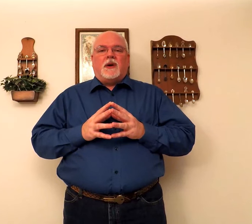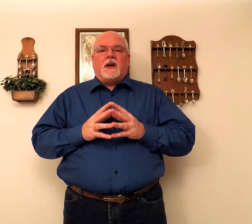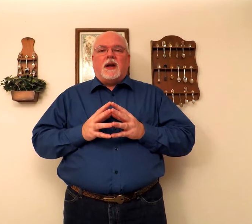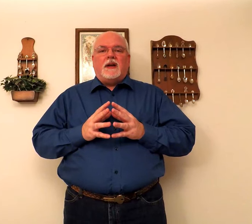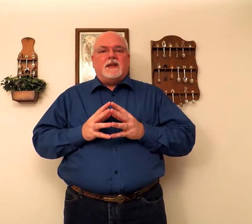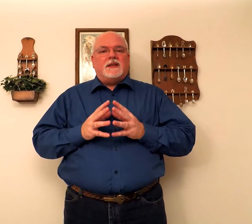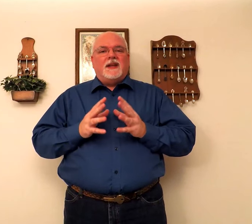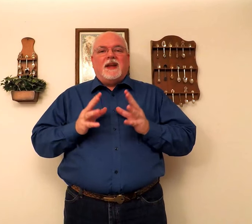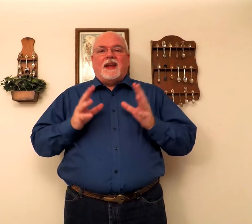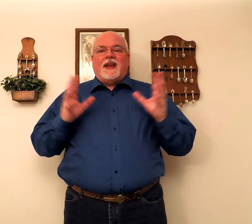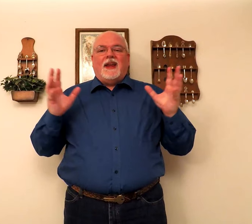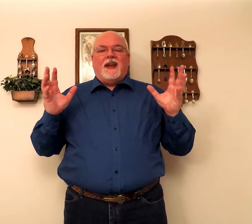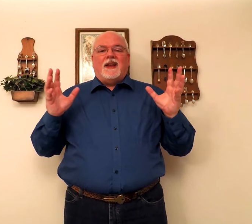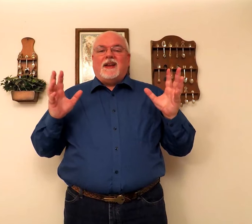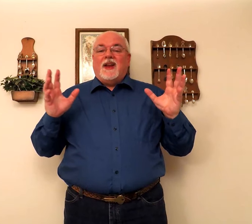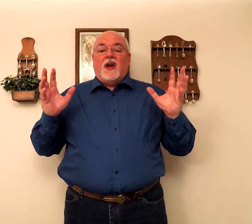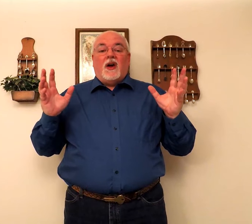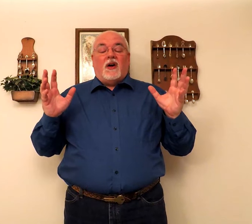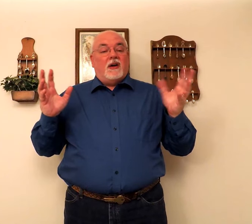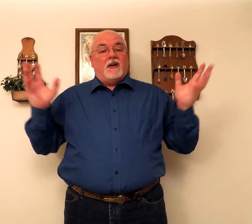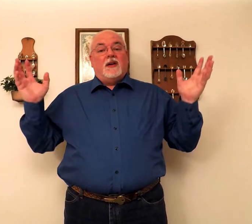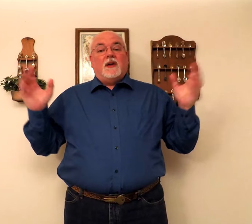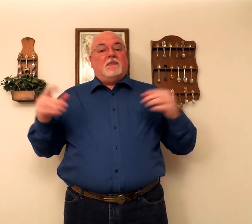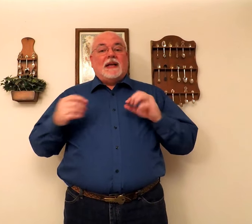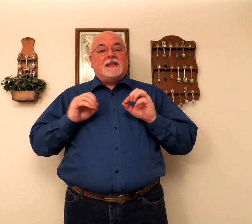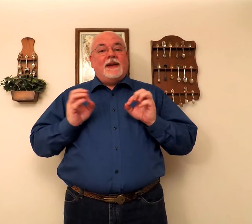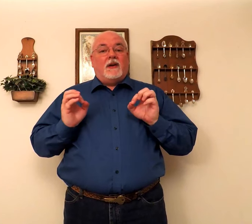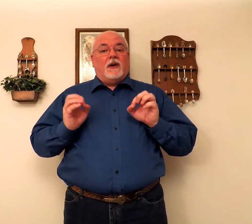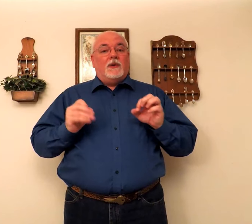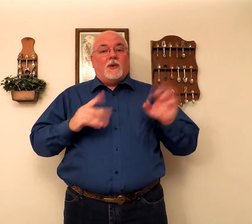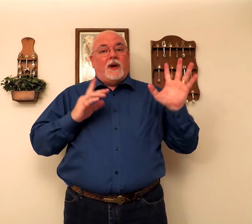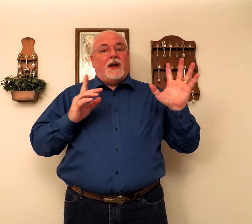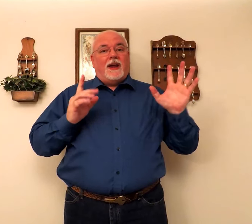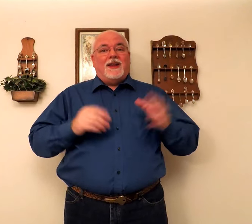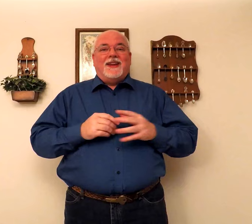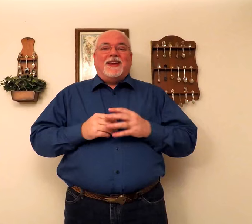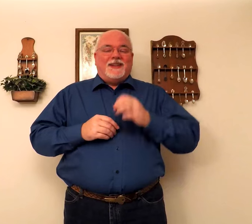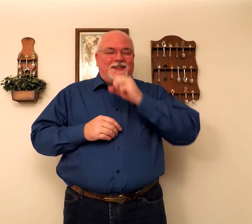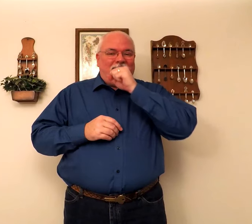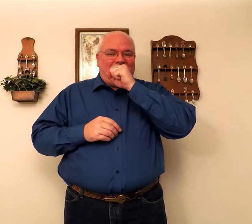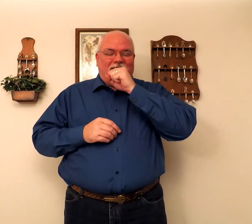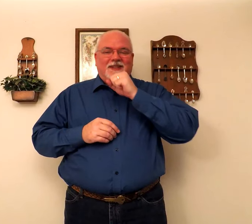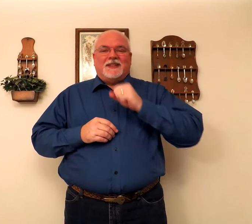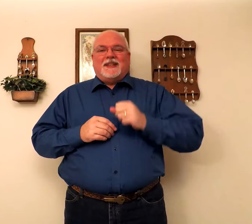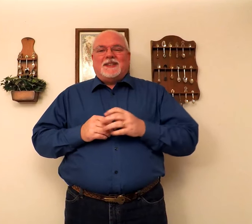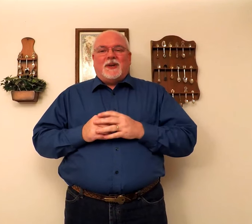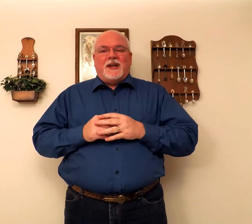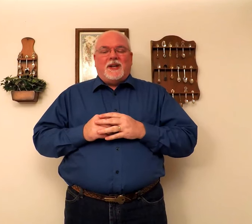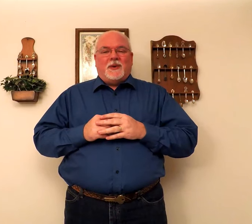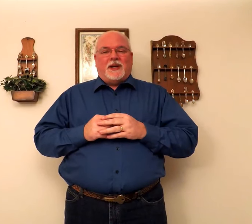bronchitis, and my singer goes away. So, anyway,